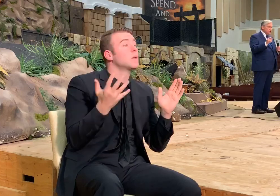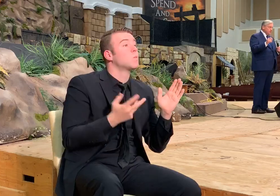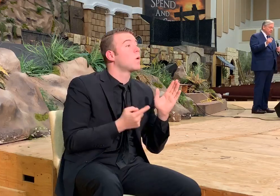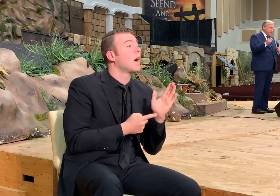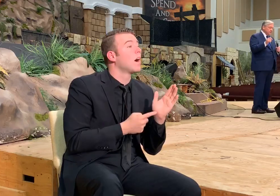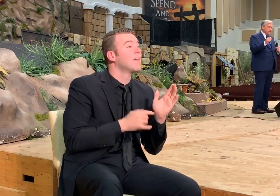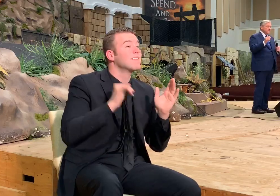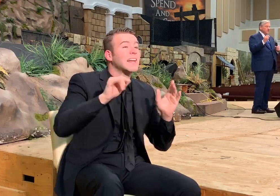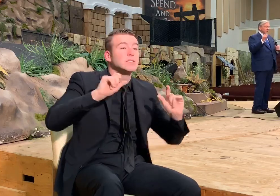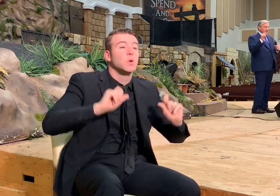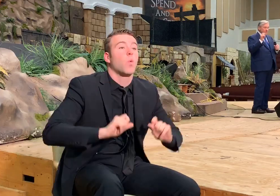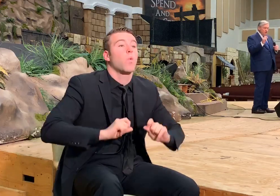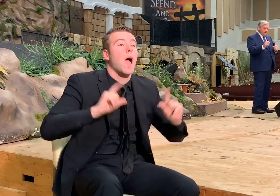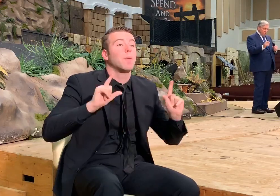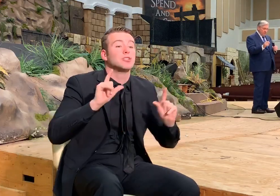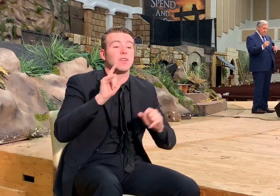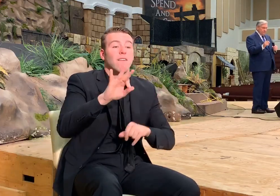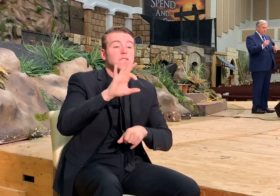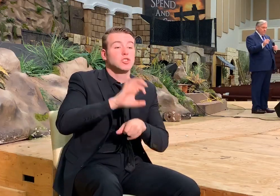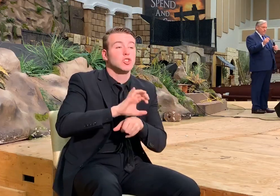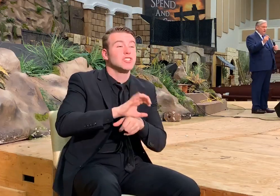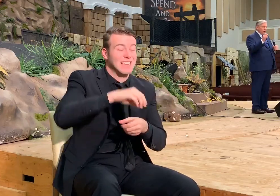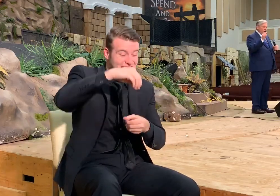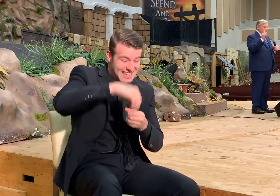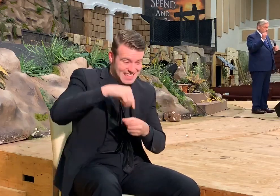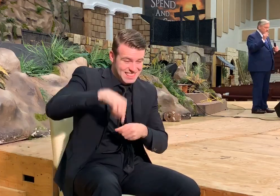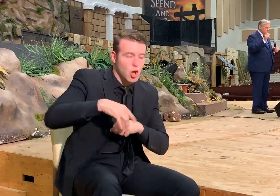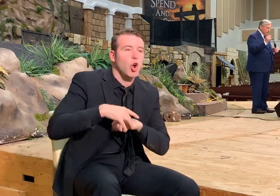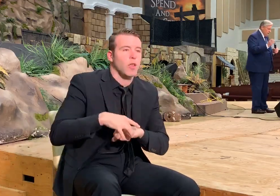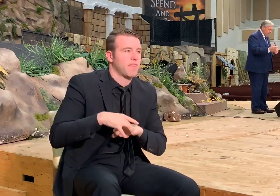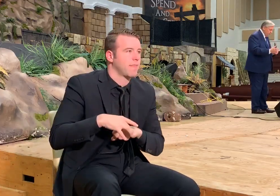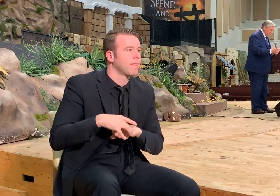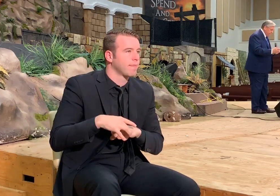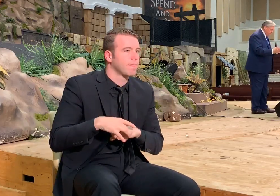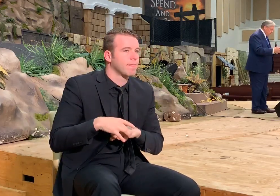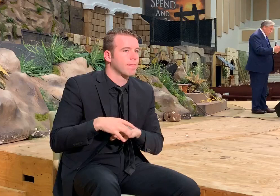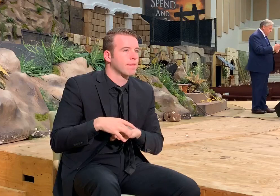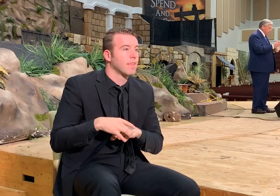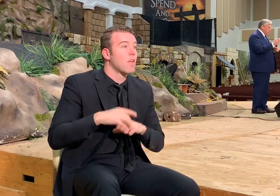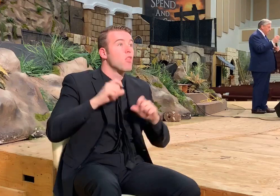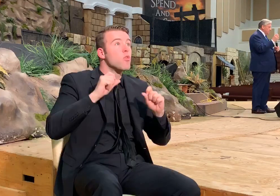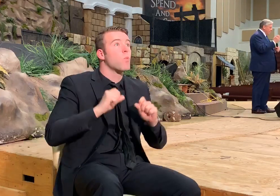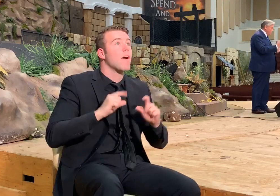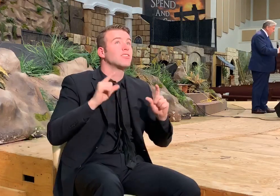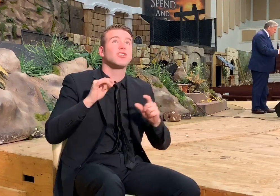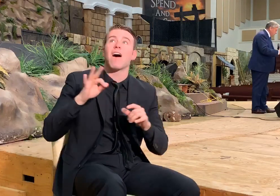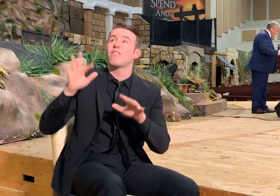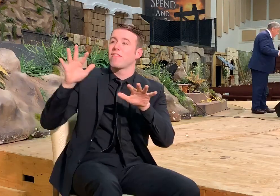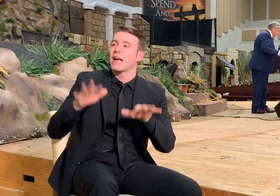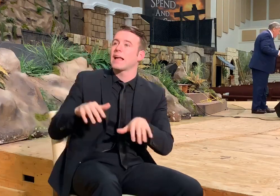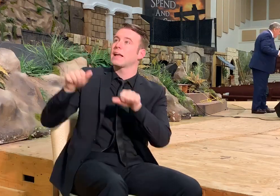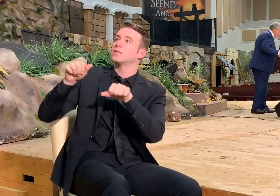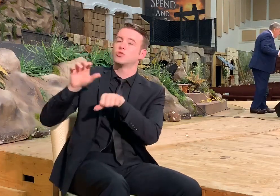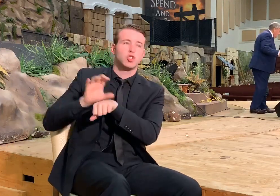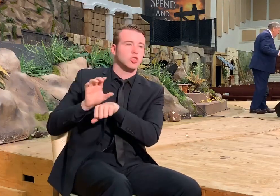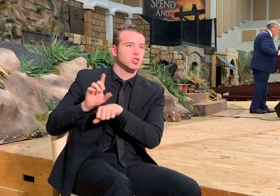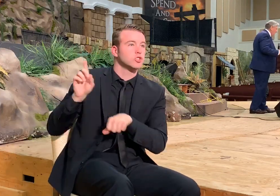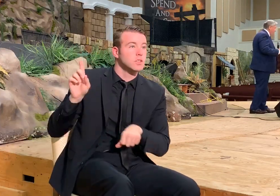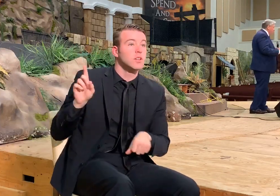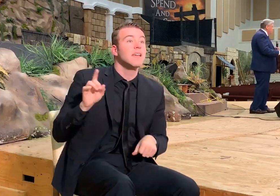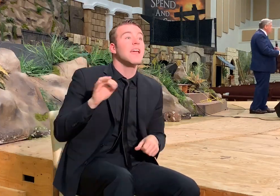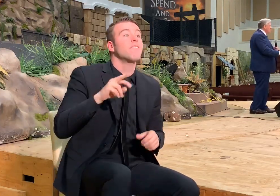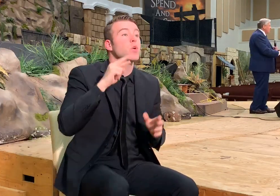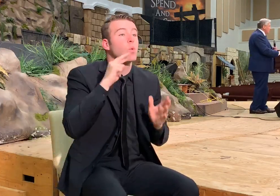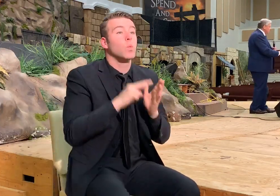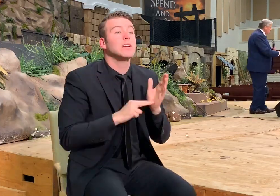the church is in the earth. It is the coming of the church. It is a mystery. If you read